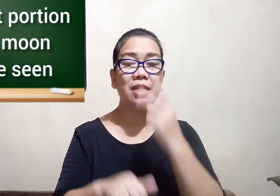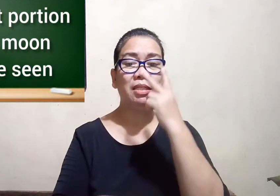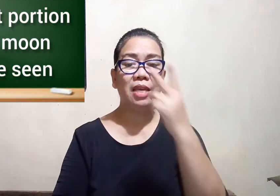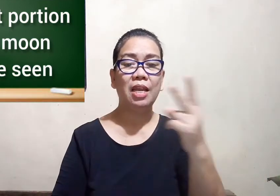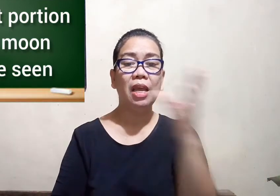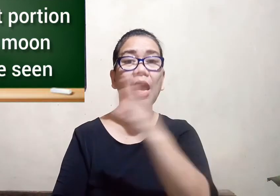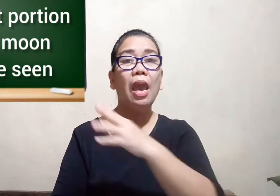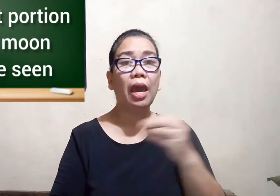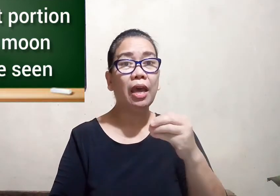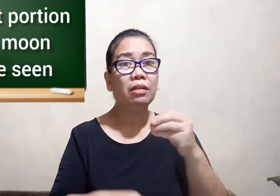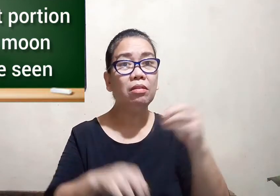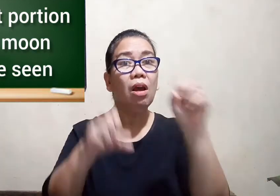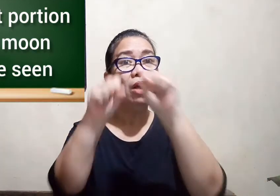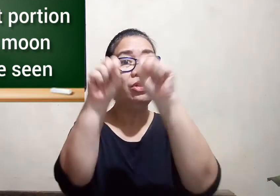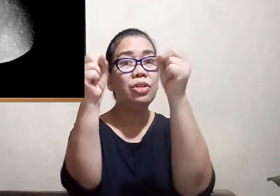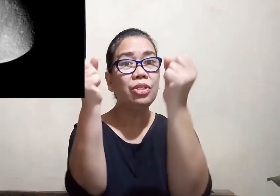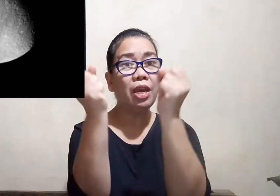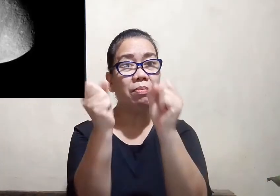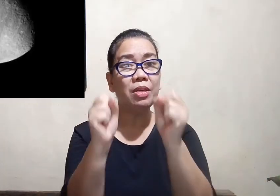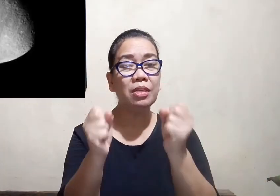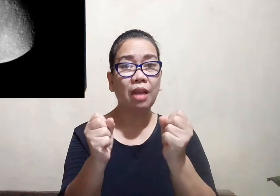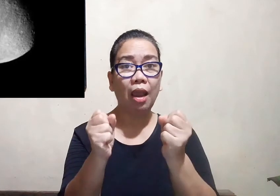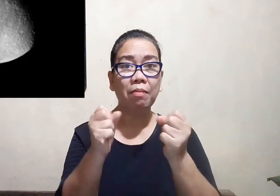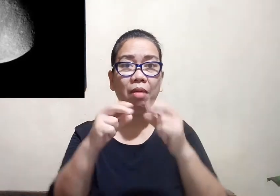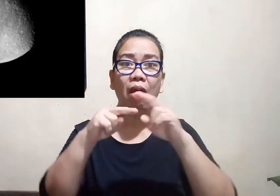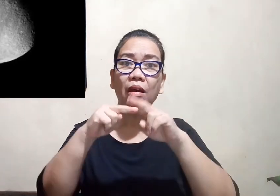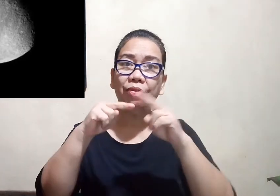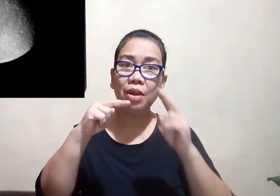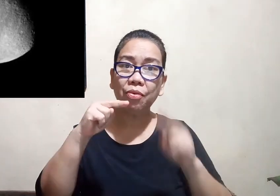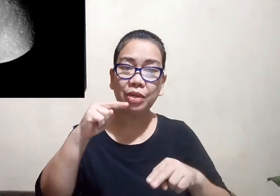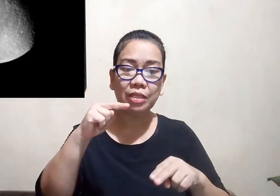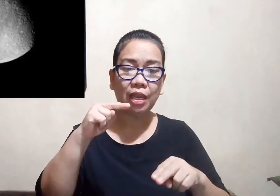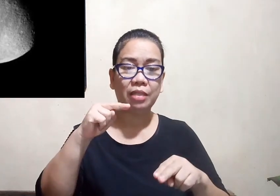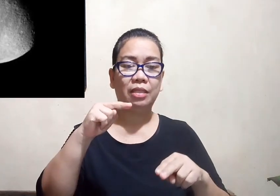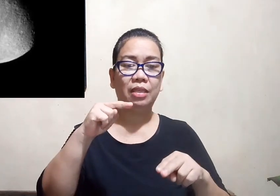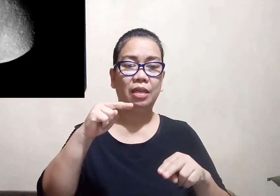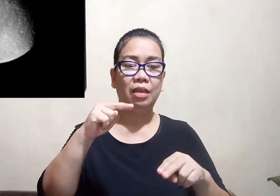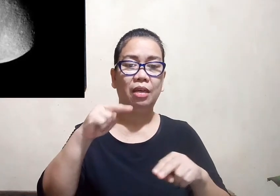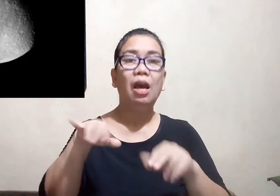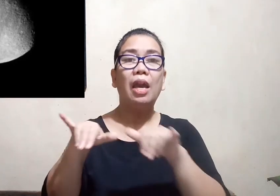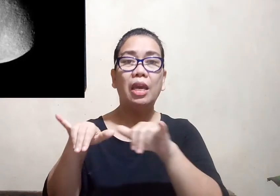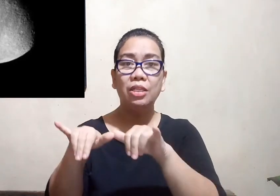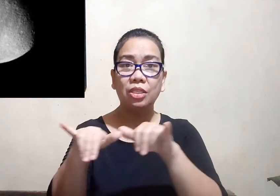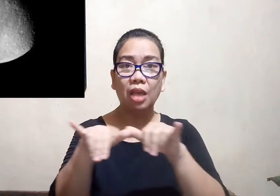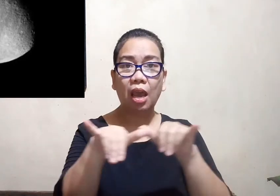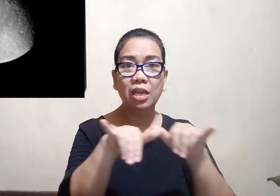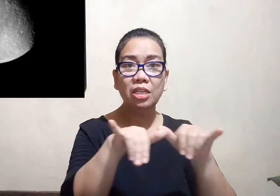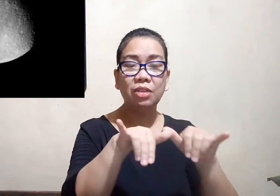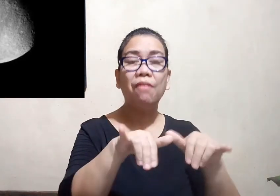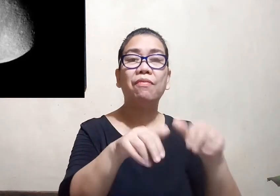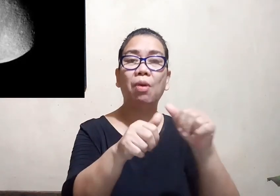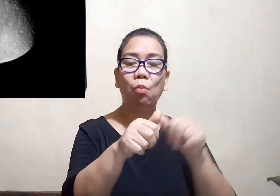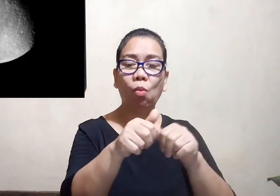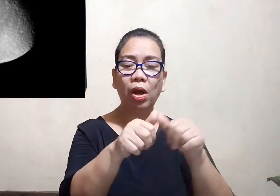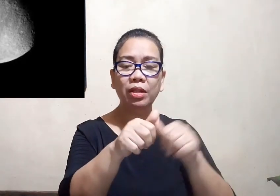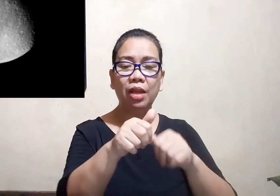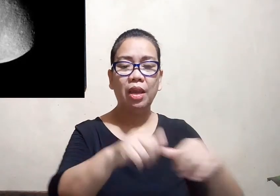seen and the shape this time decreases in size from one day